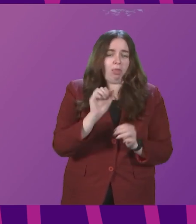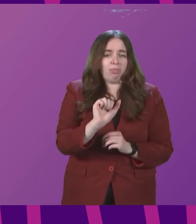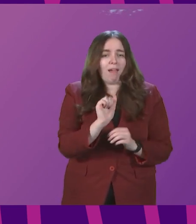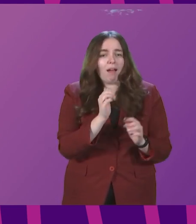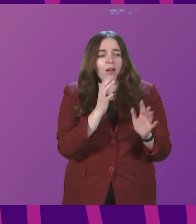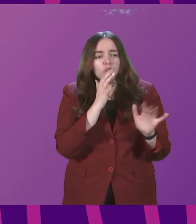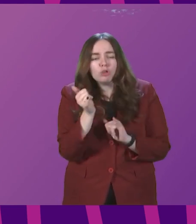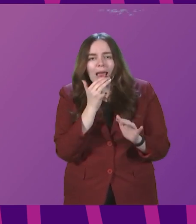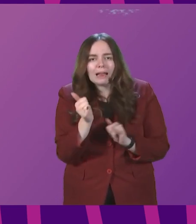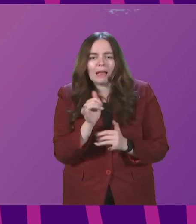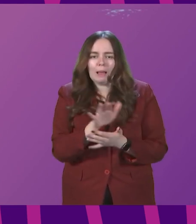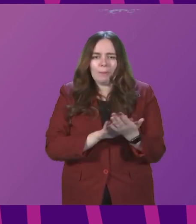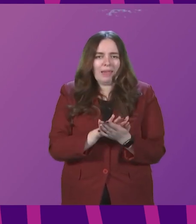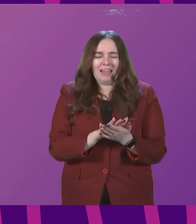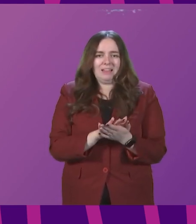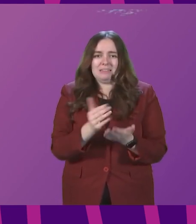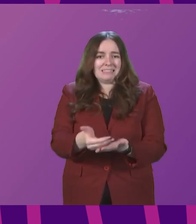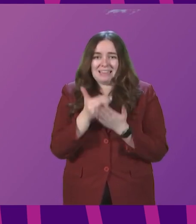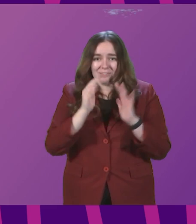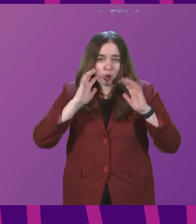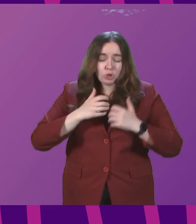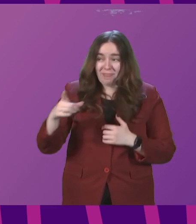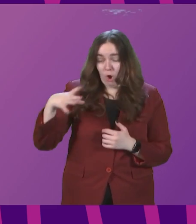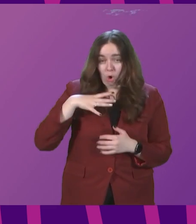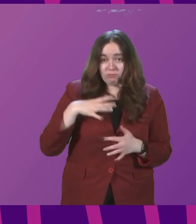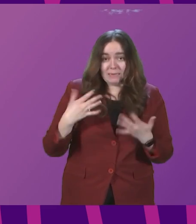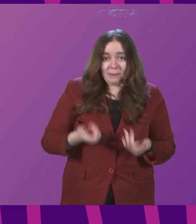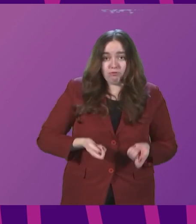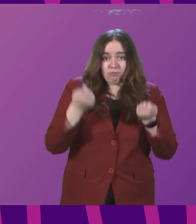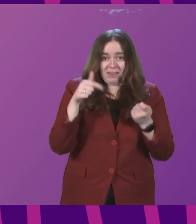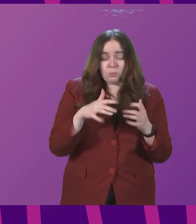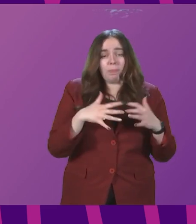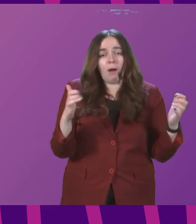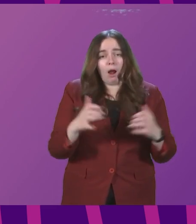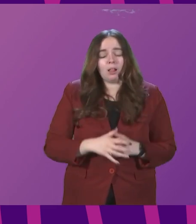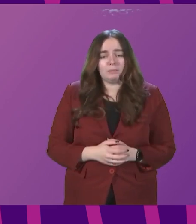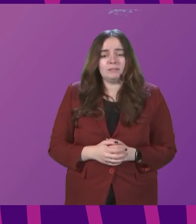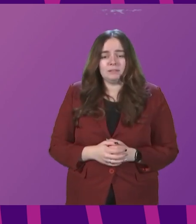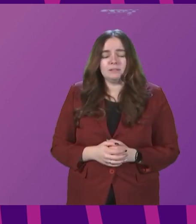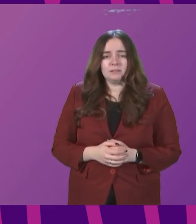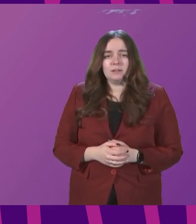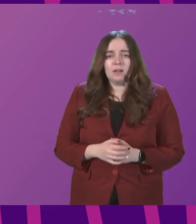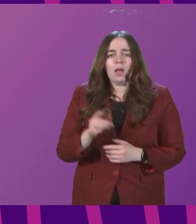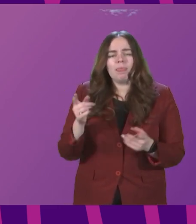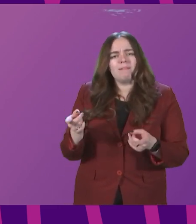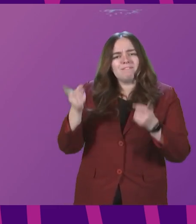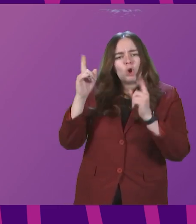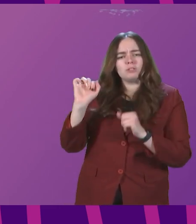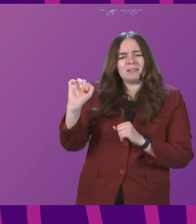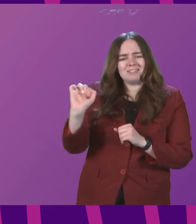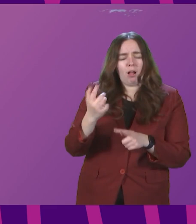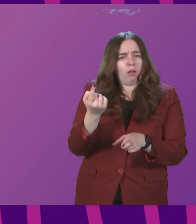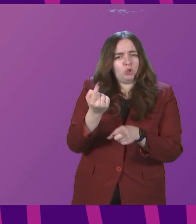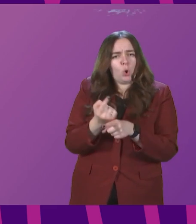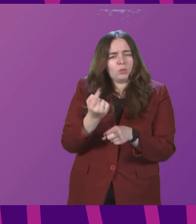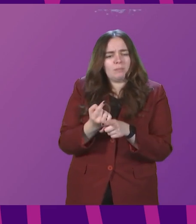leading potentially to bottlenecks and safety concerns that they have already raised with this Parliament. Presiding Officer, the First Minister talks